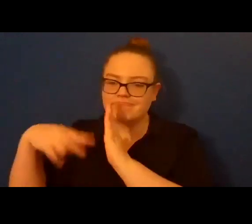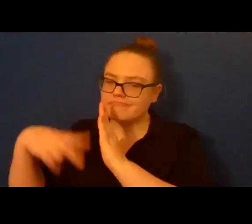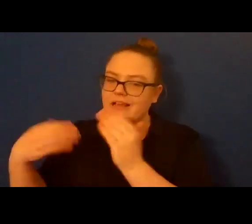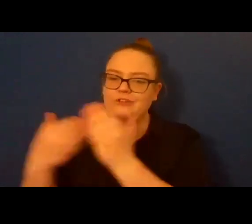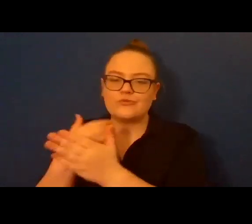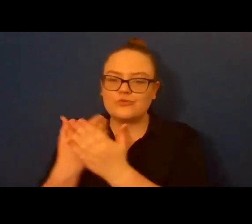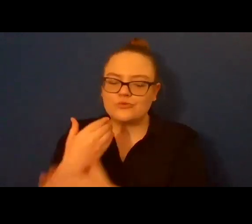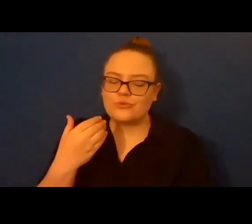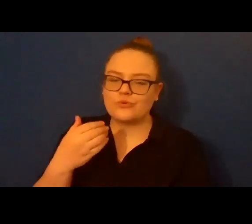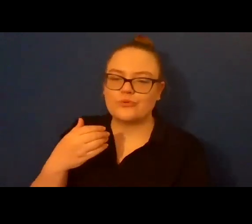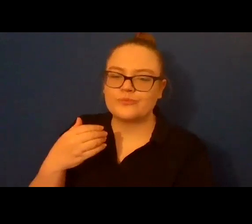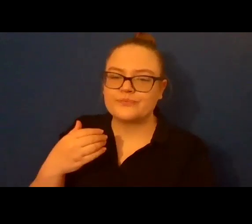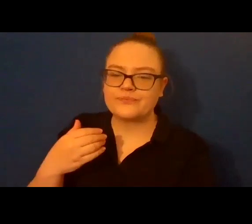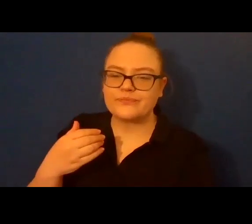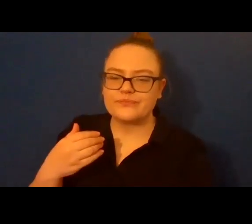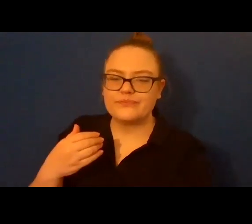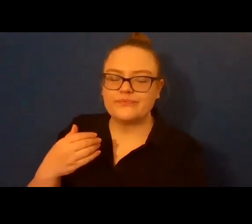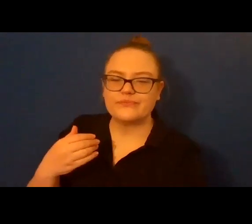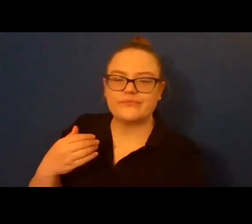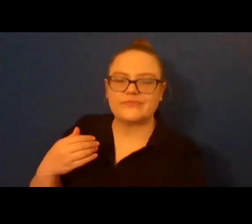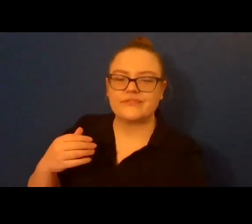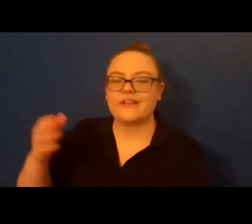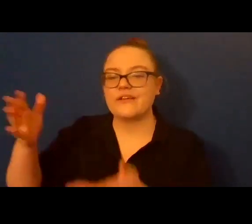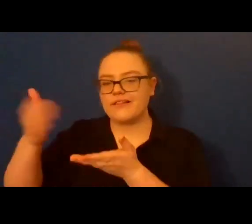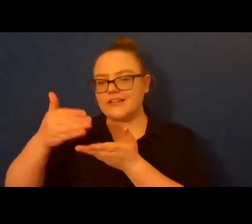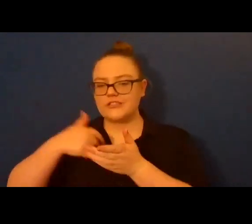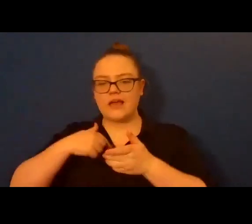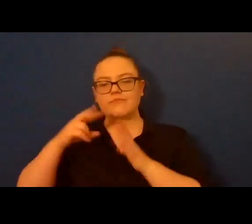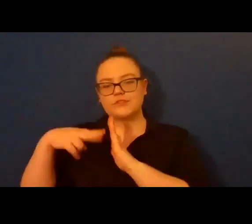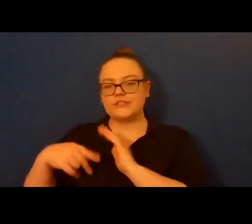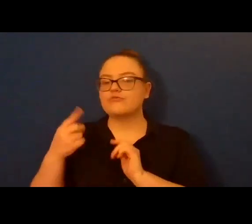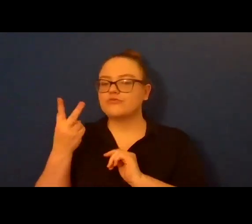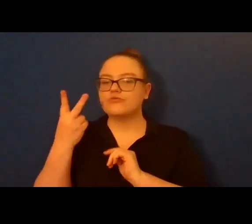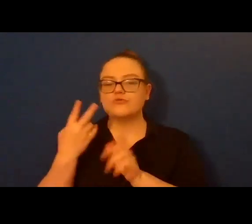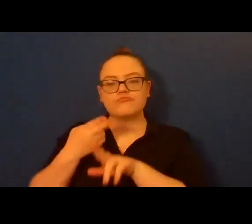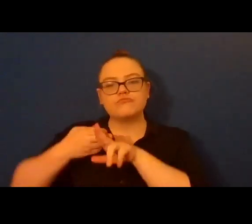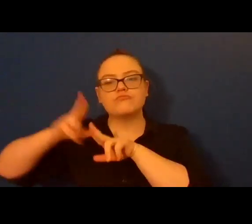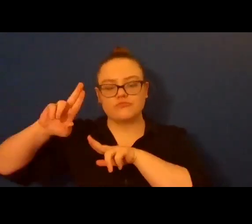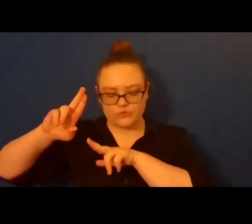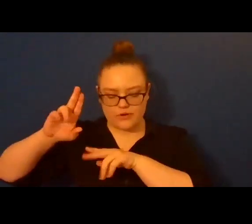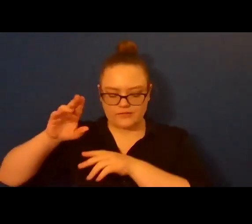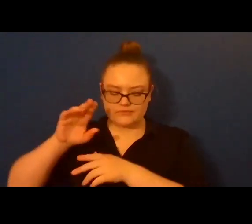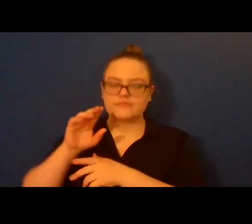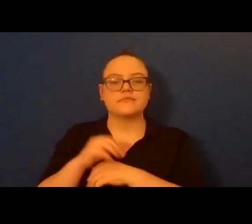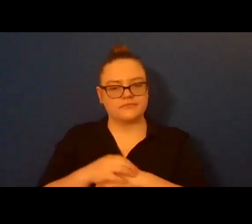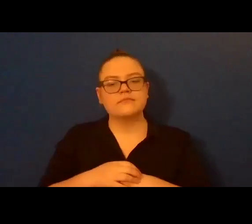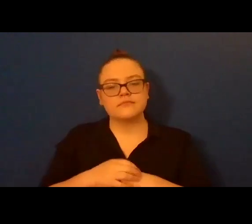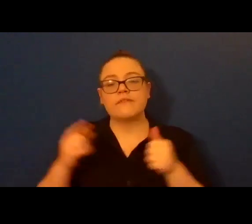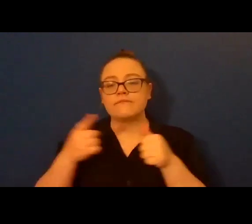I'm reading two very short flash pieces. I'll get into the first one, called Minor Grievances.